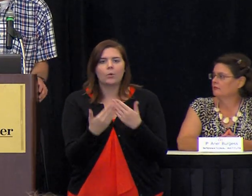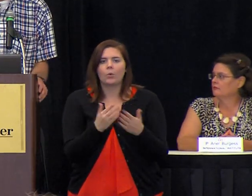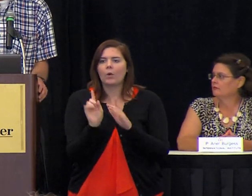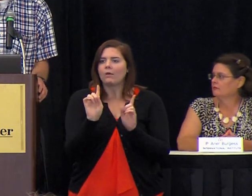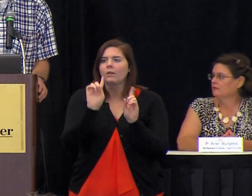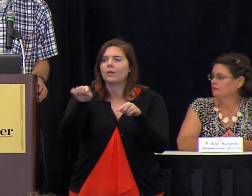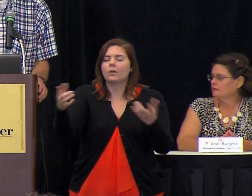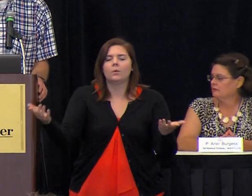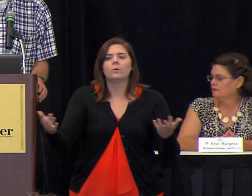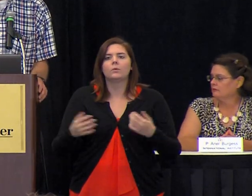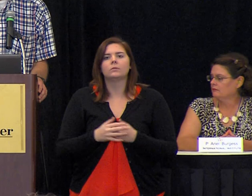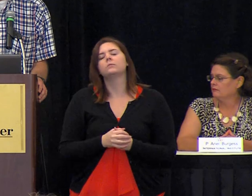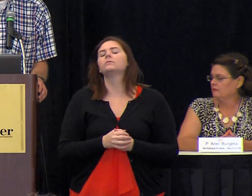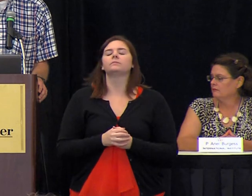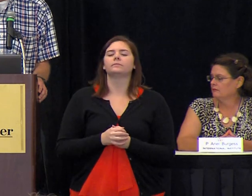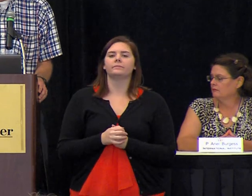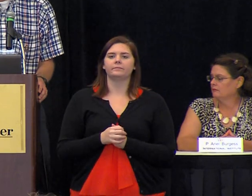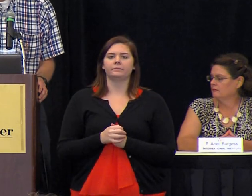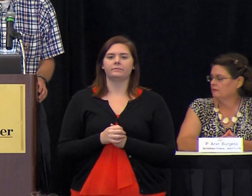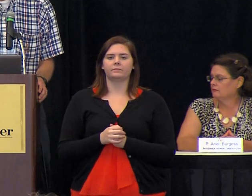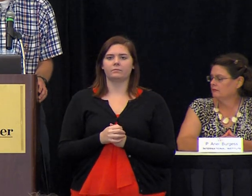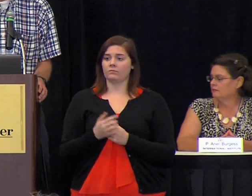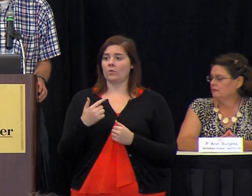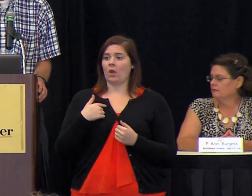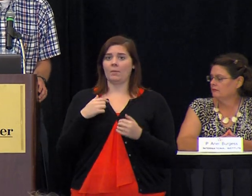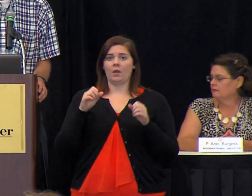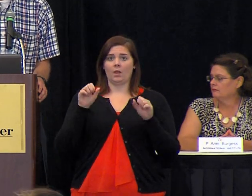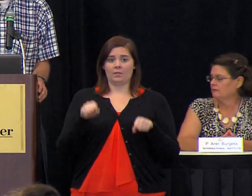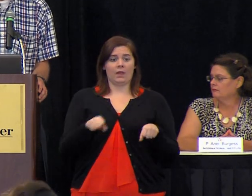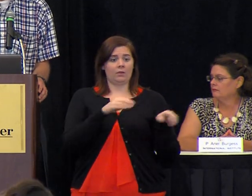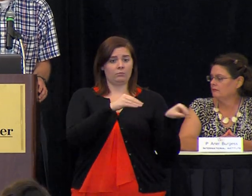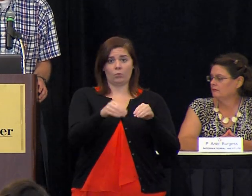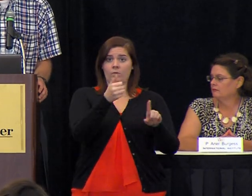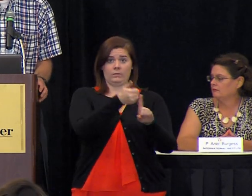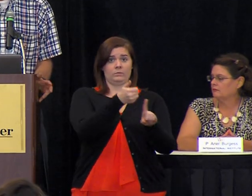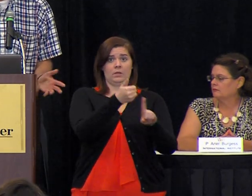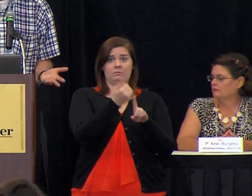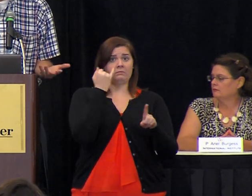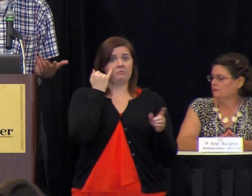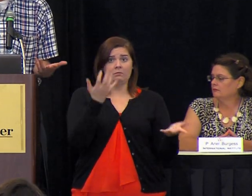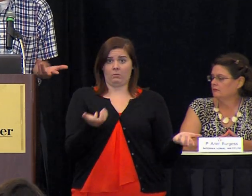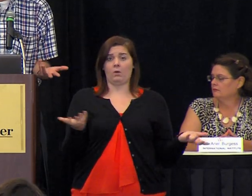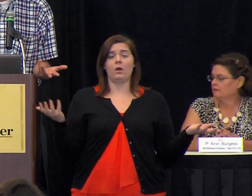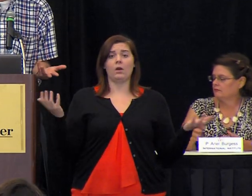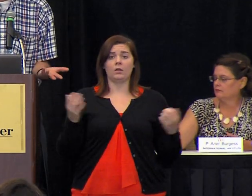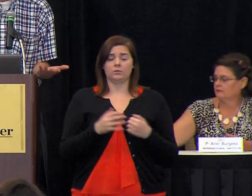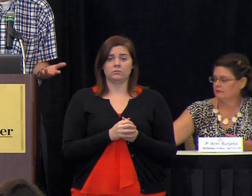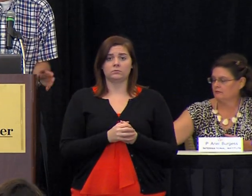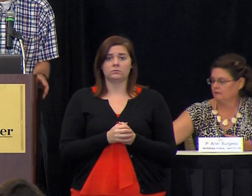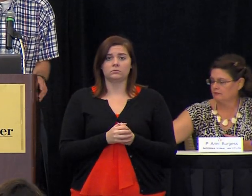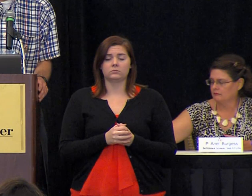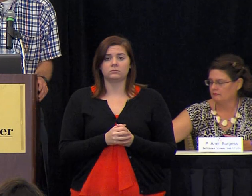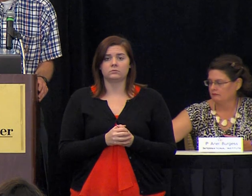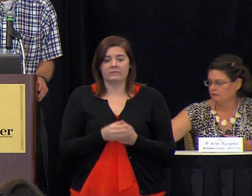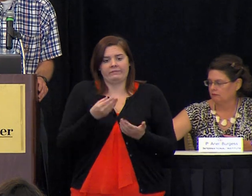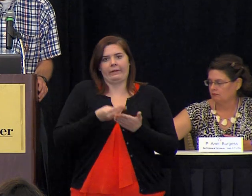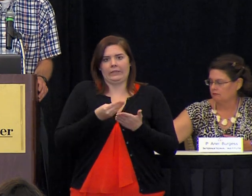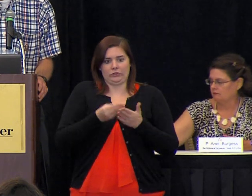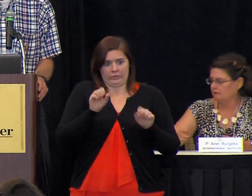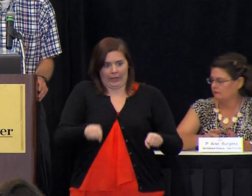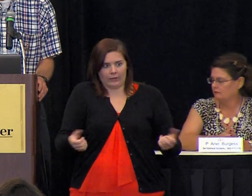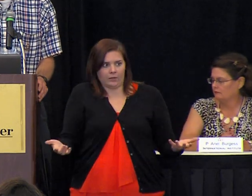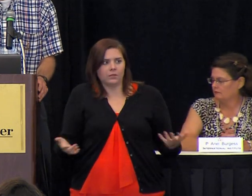they're resettled so they are free to relocate themselves if if and when they are able to financially